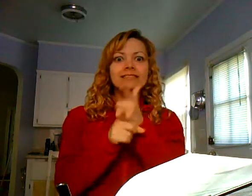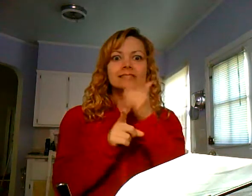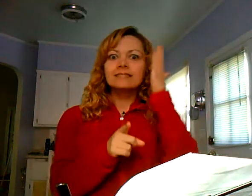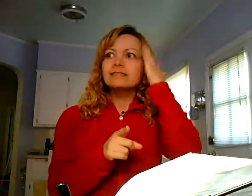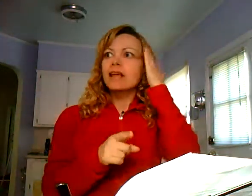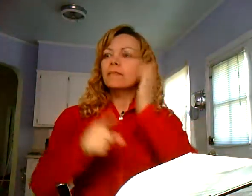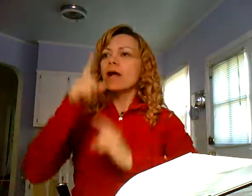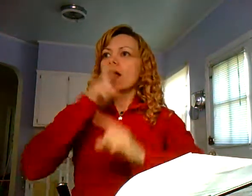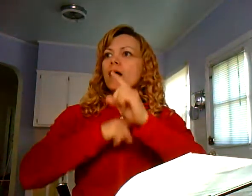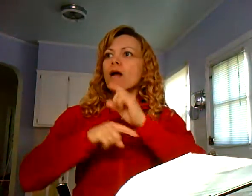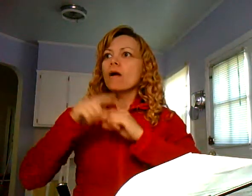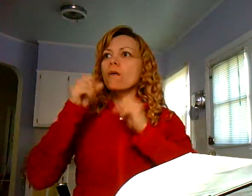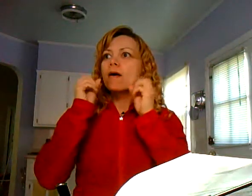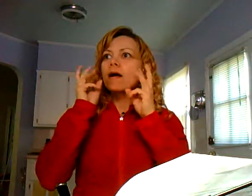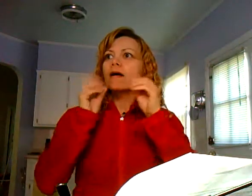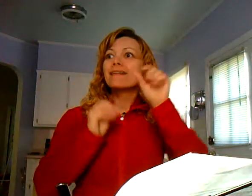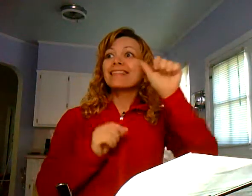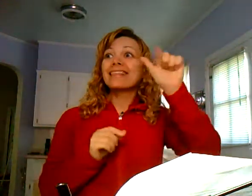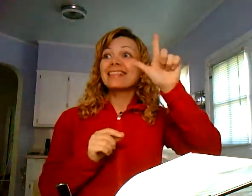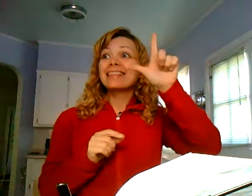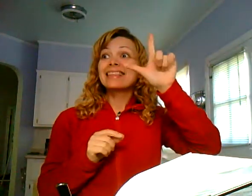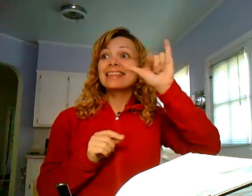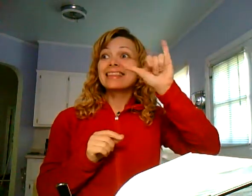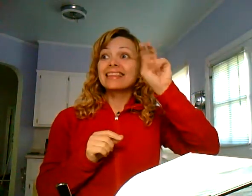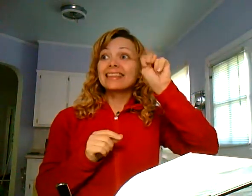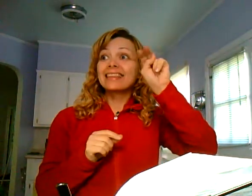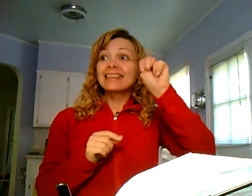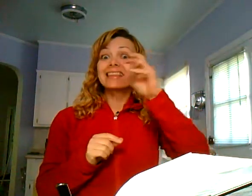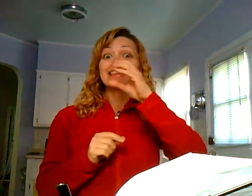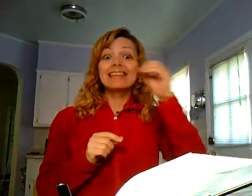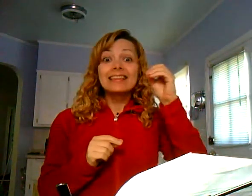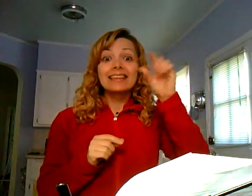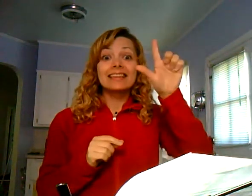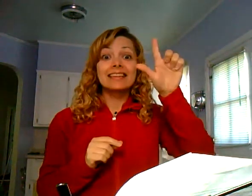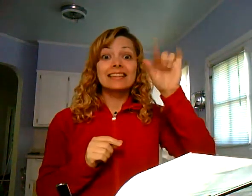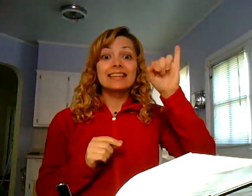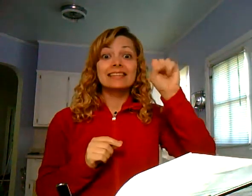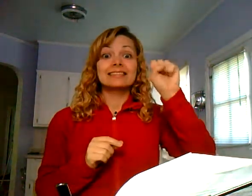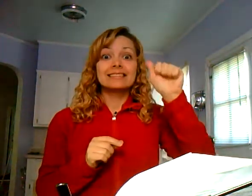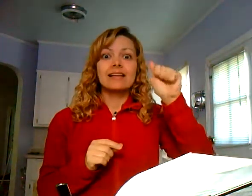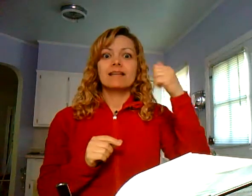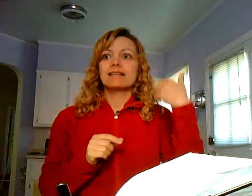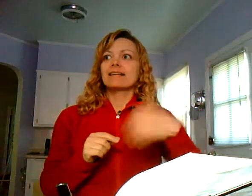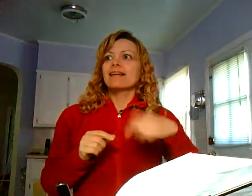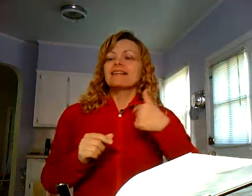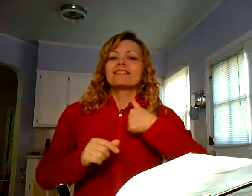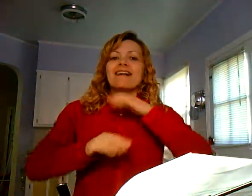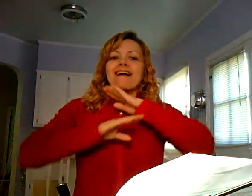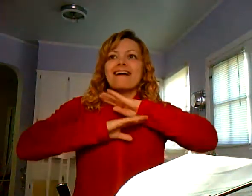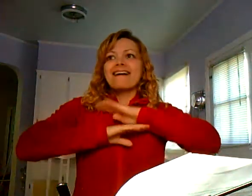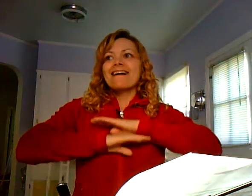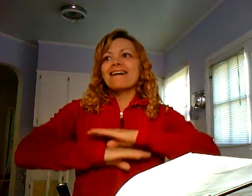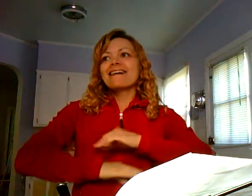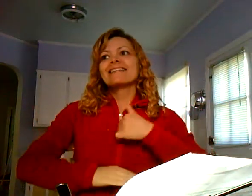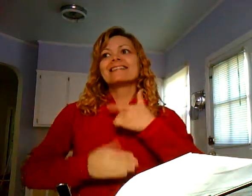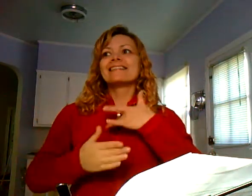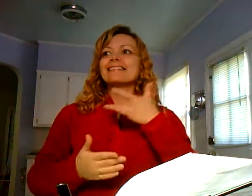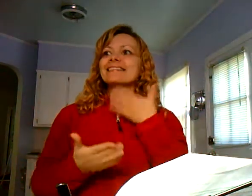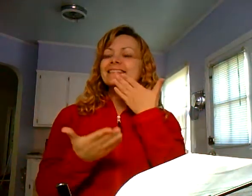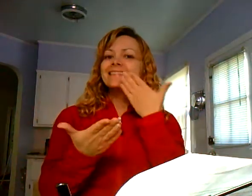surprised. I saw a lot of brothers and sisters knowing sign language. Lynn and Lisa were two of them. So, I